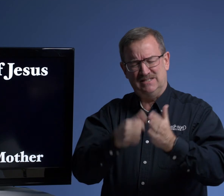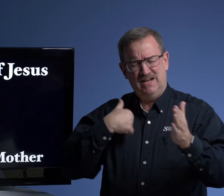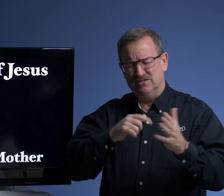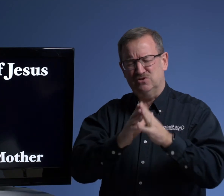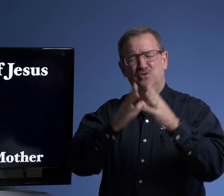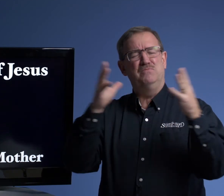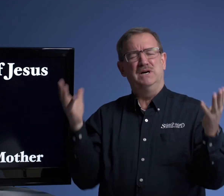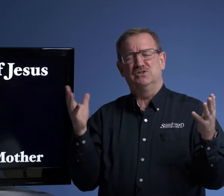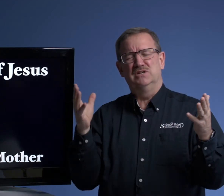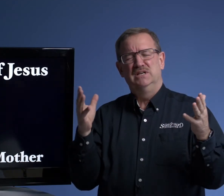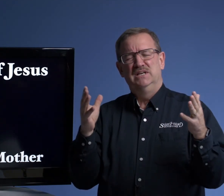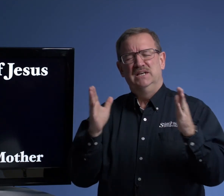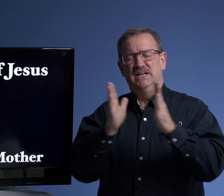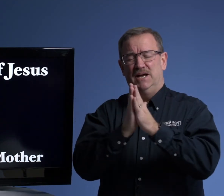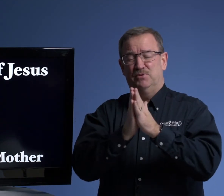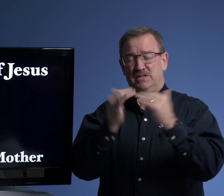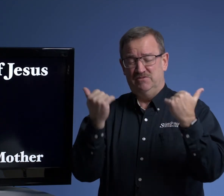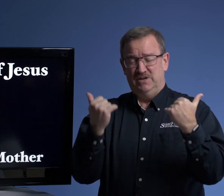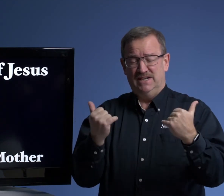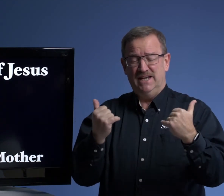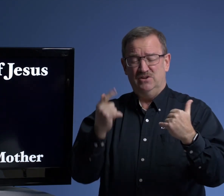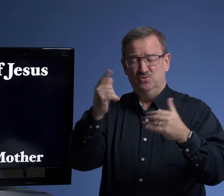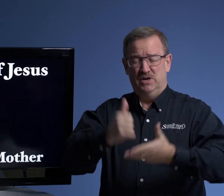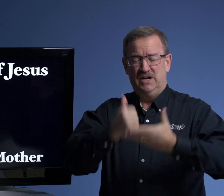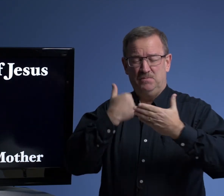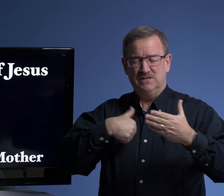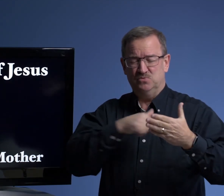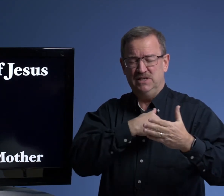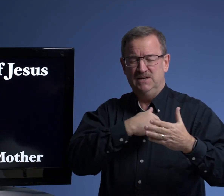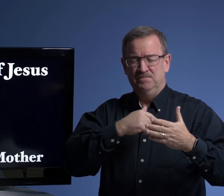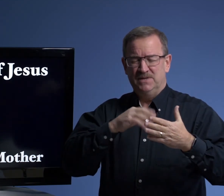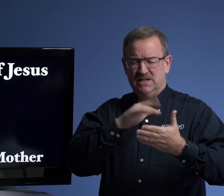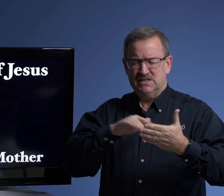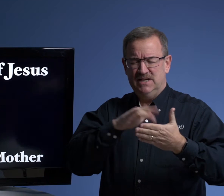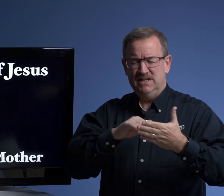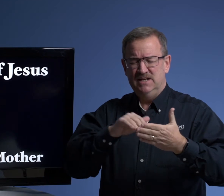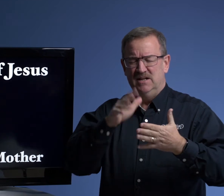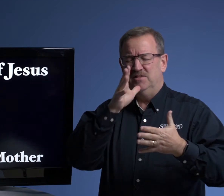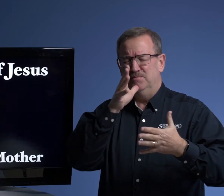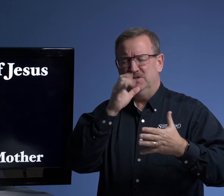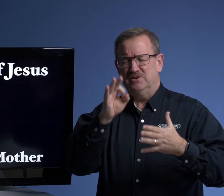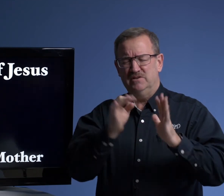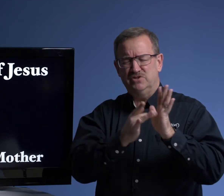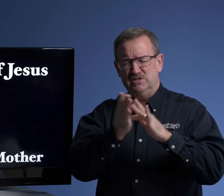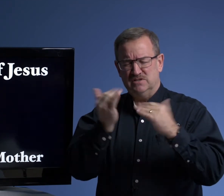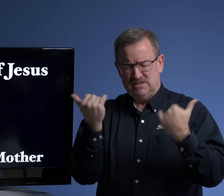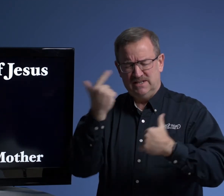us so much. And I pray that right now you will help as we study the mother of Jesus today.